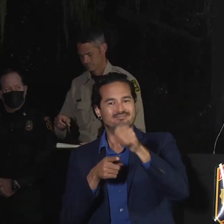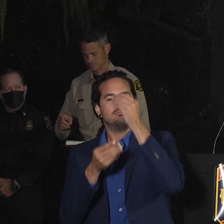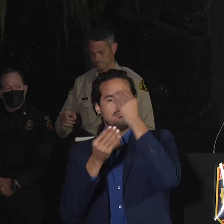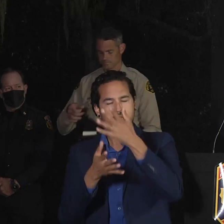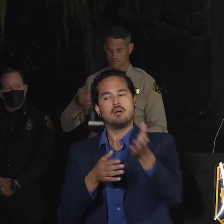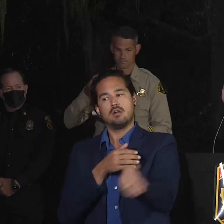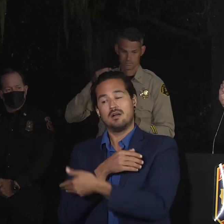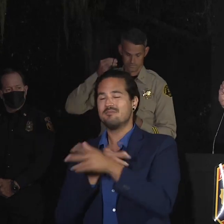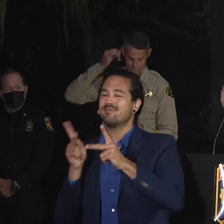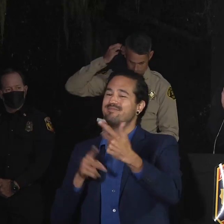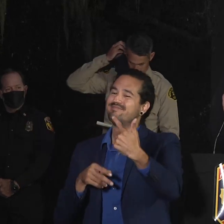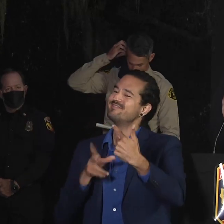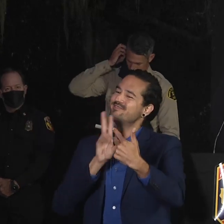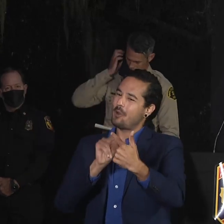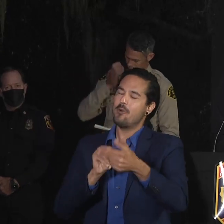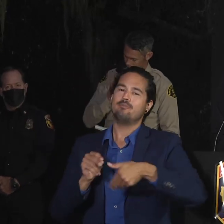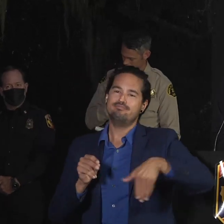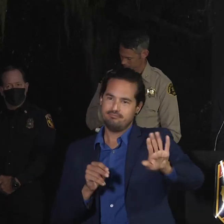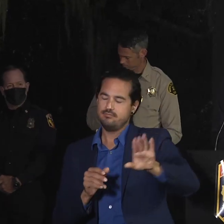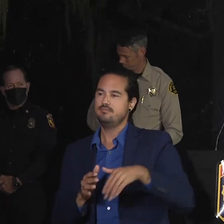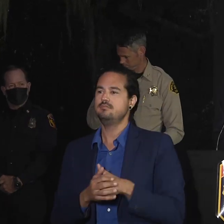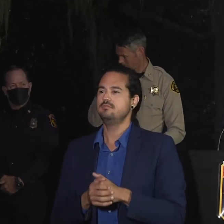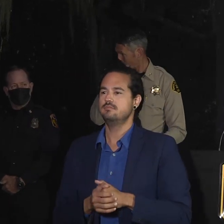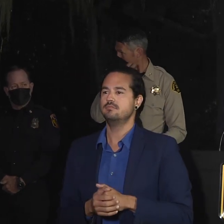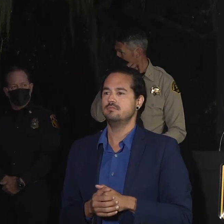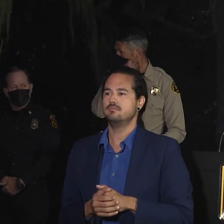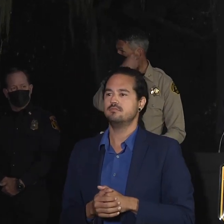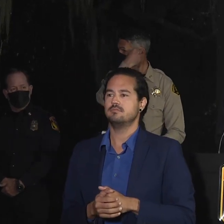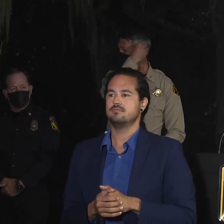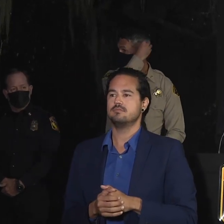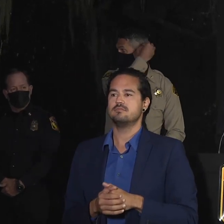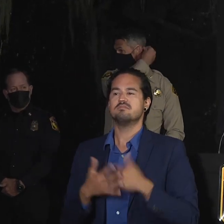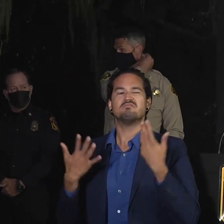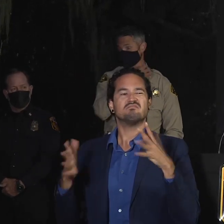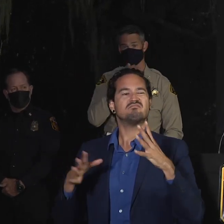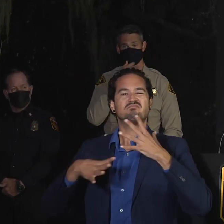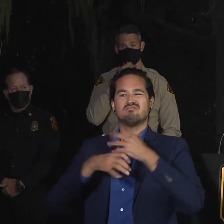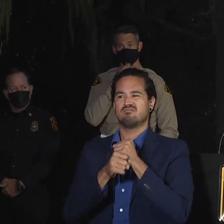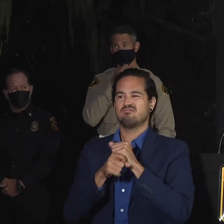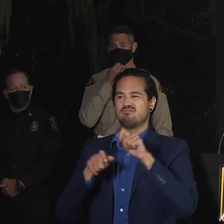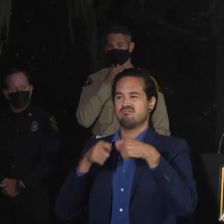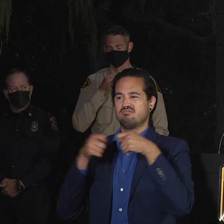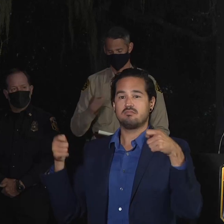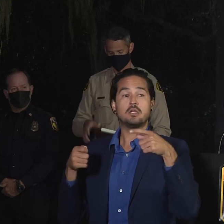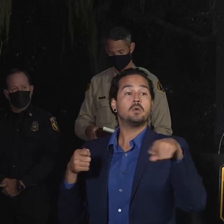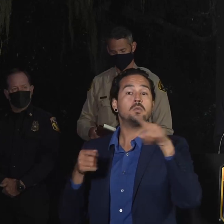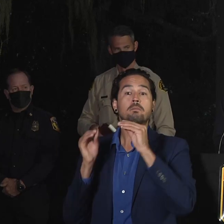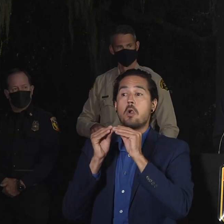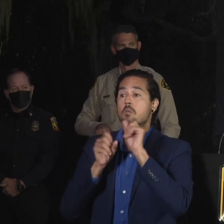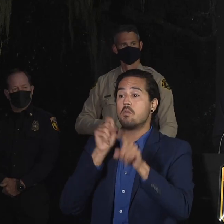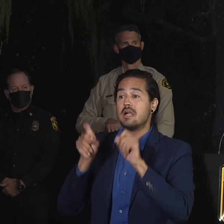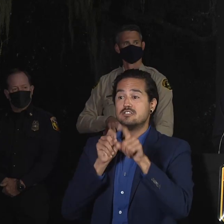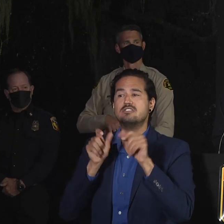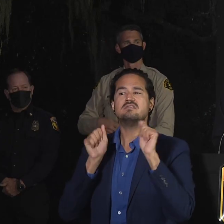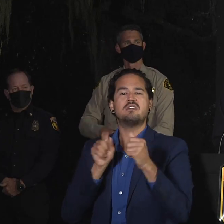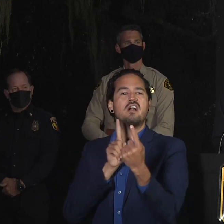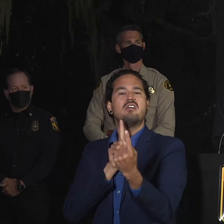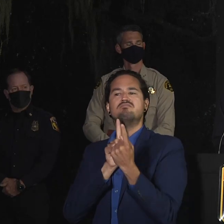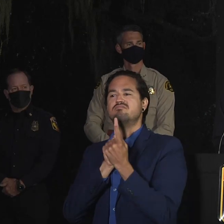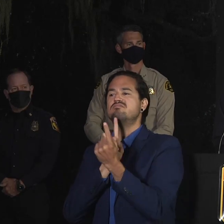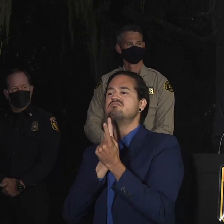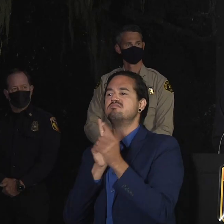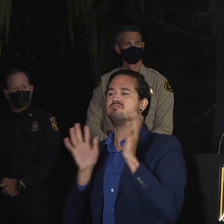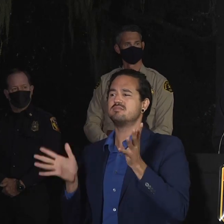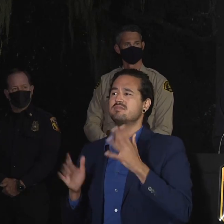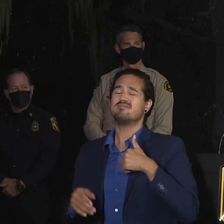All right, just as we close for the media, specifically, as you're in and around the fire area, we just ask that you be extremely careful.